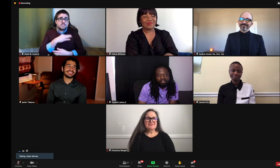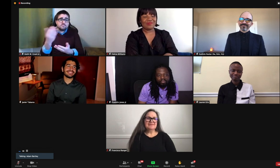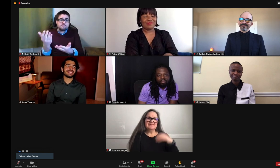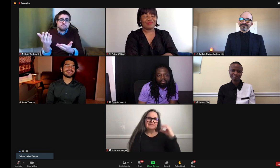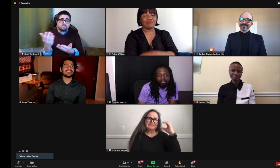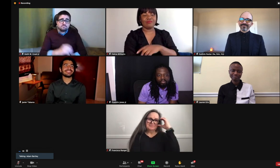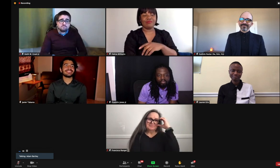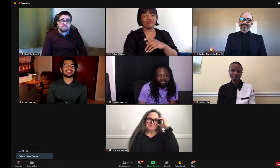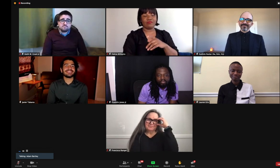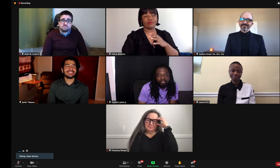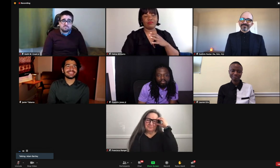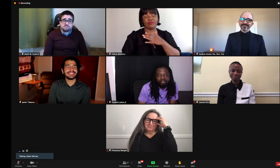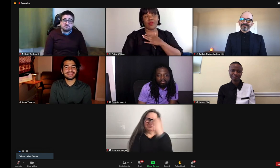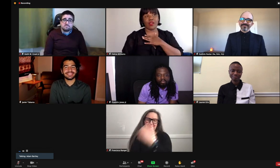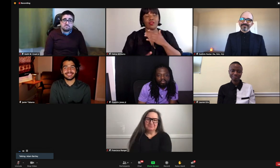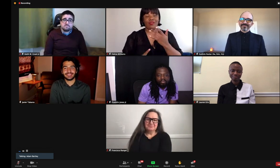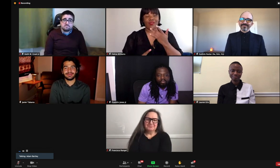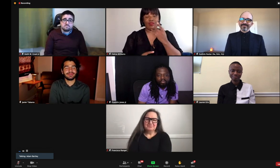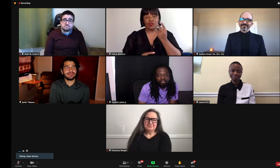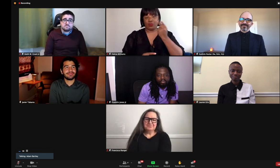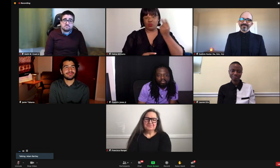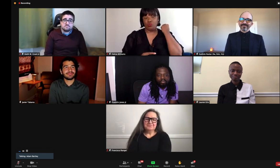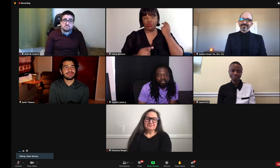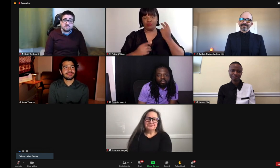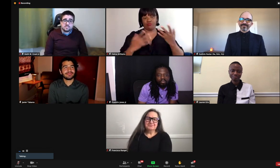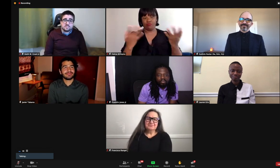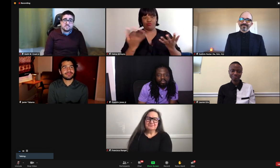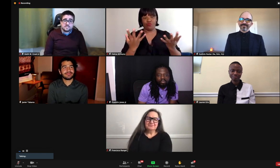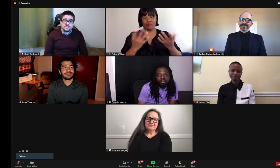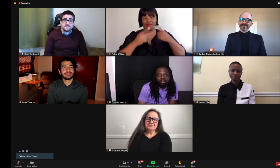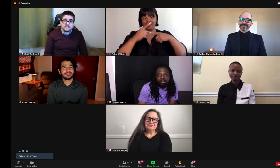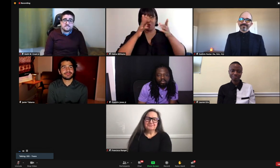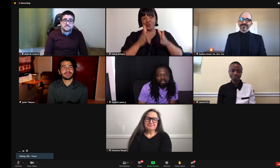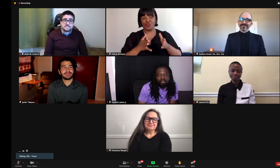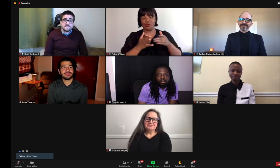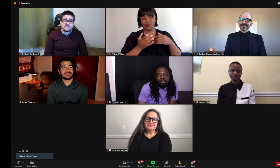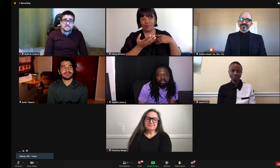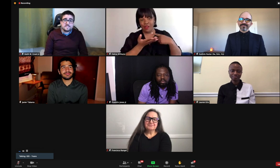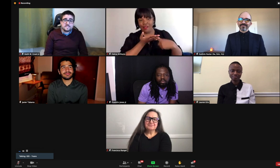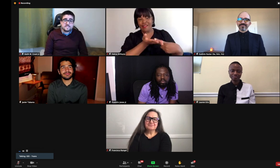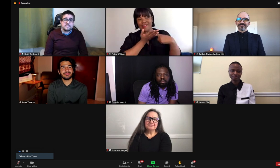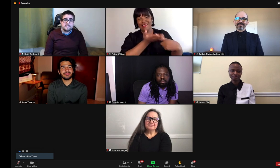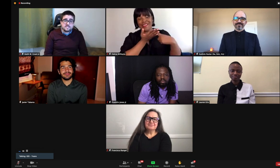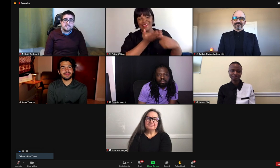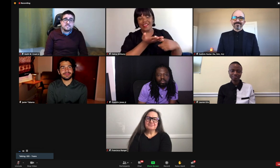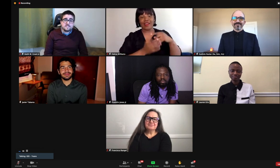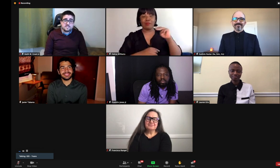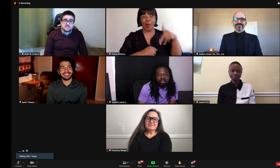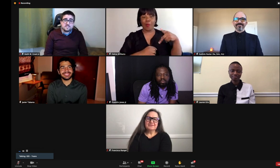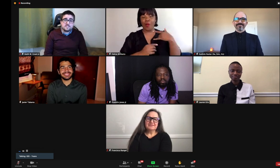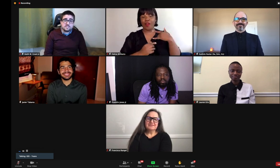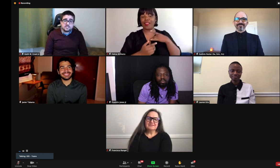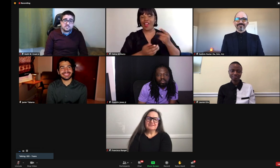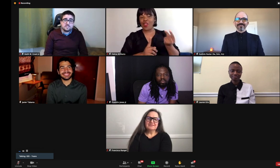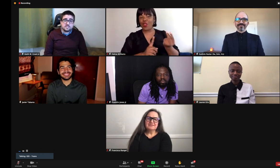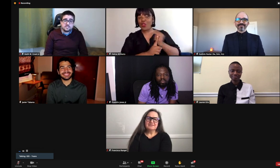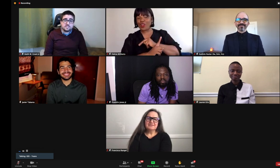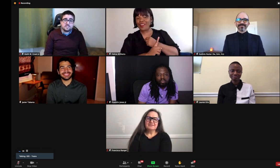Thank you. Felicia? Yeah, looking back on everything, there was one conversation I had with the signer,